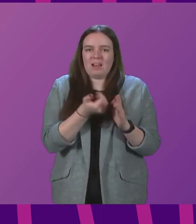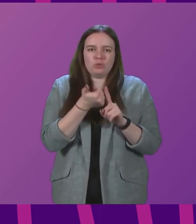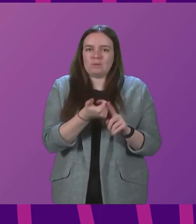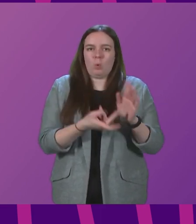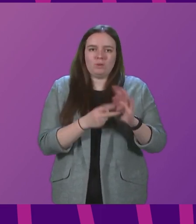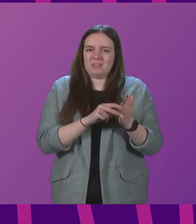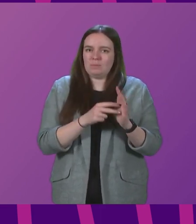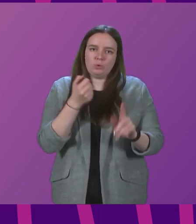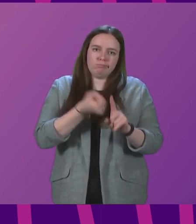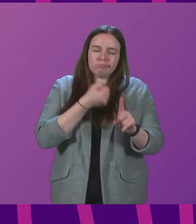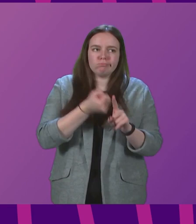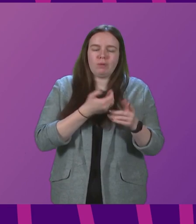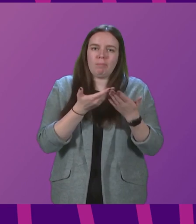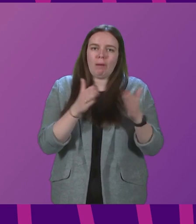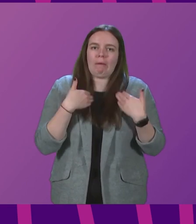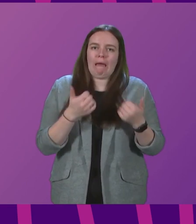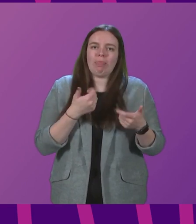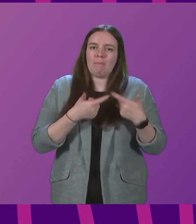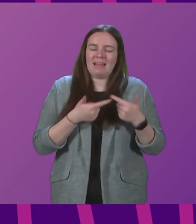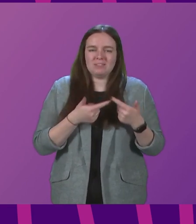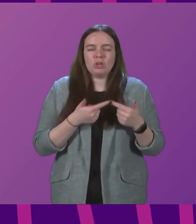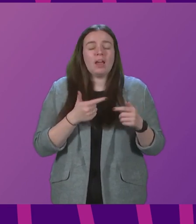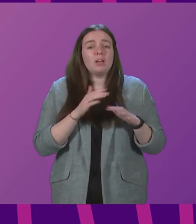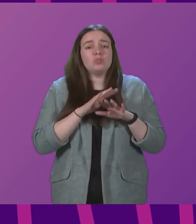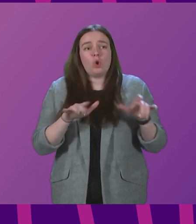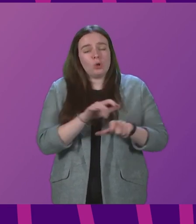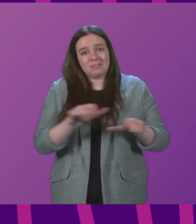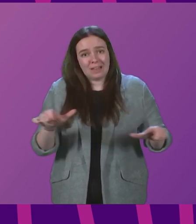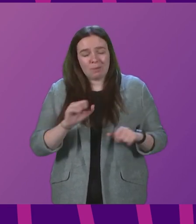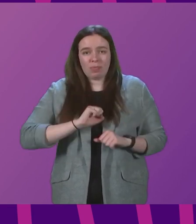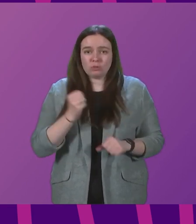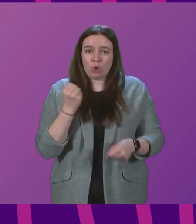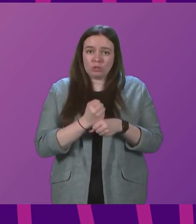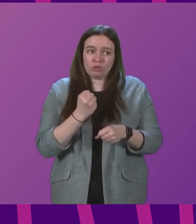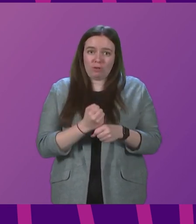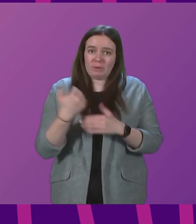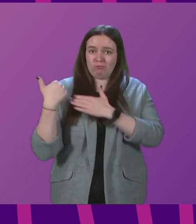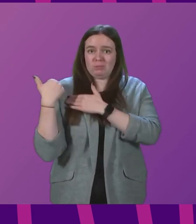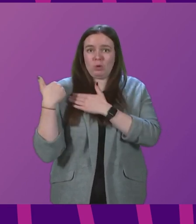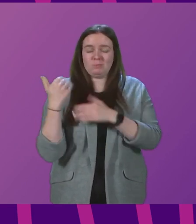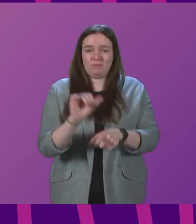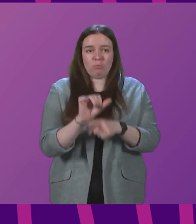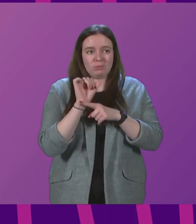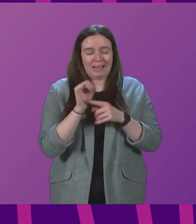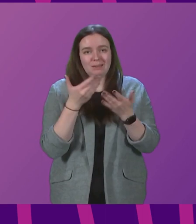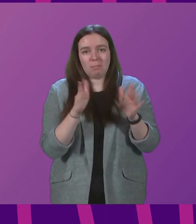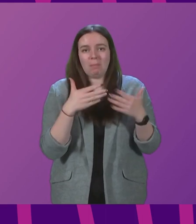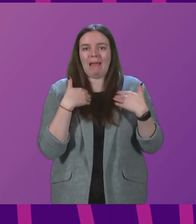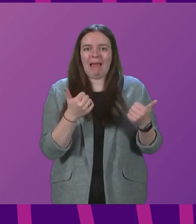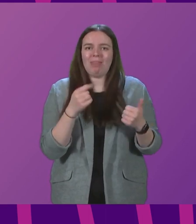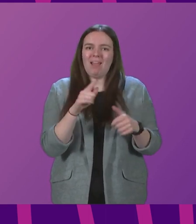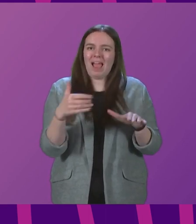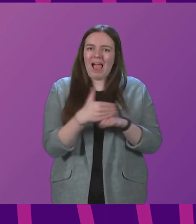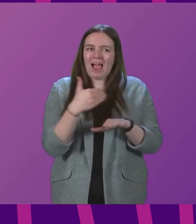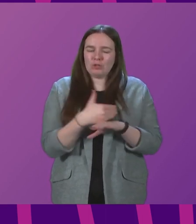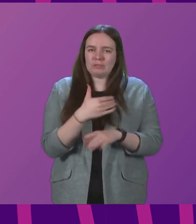public health messaging. It is just not sustainable that whilst the Scottish Government is responsible for protecting public health, its actions are constrained by